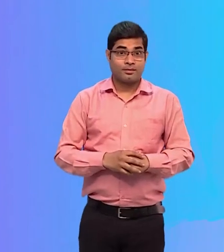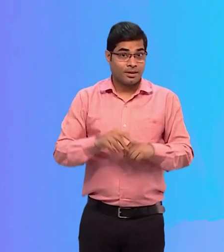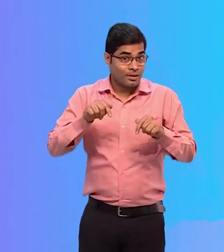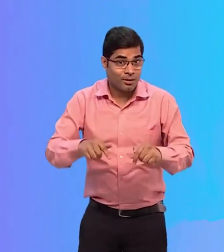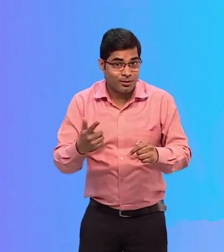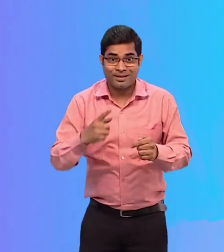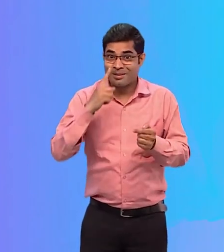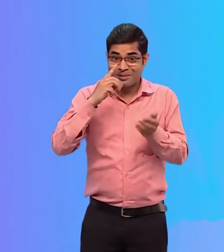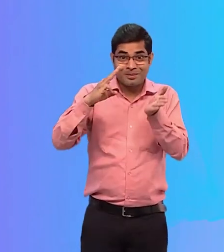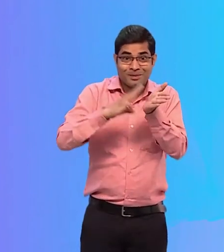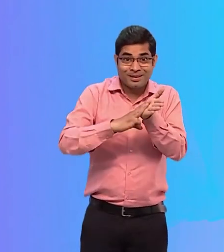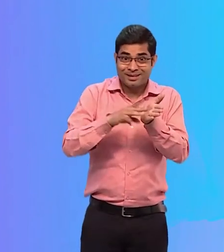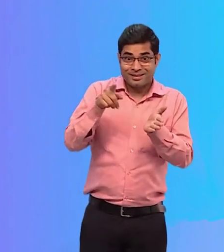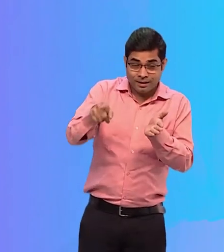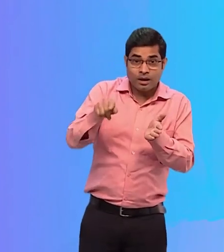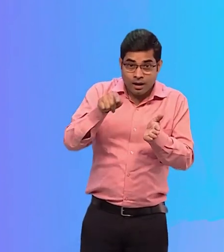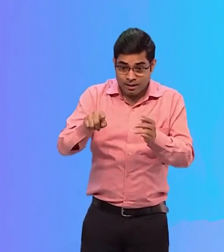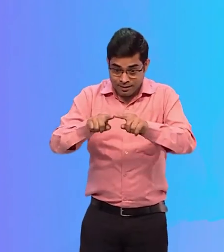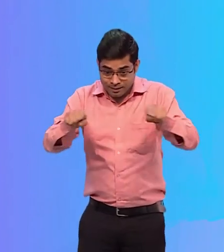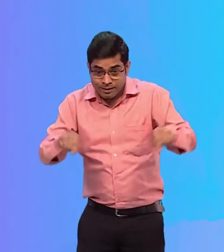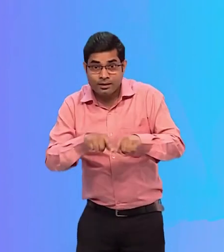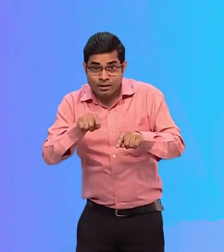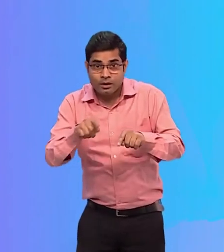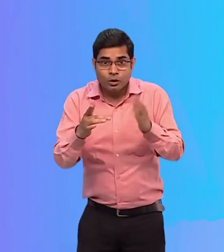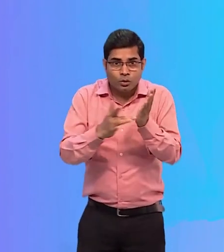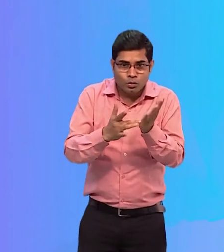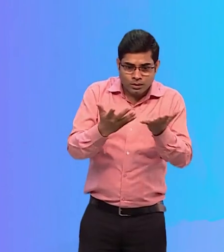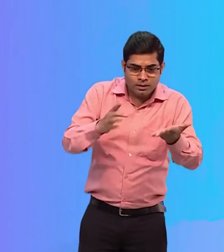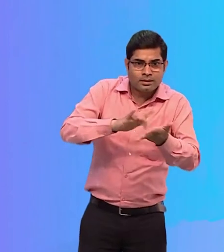Now, Maya will show us how these devices are used.